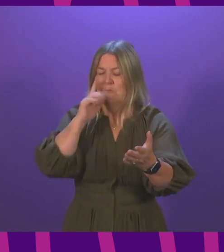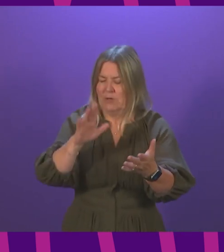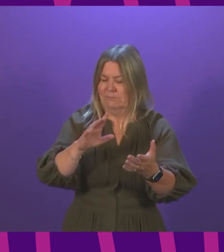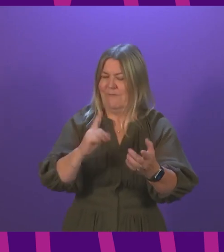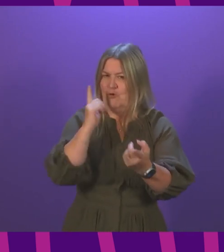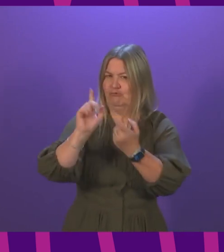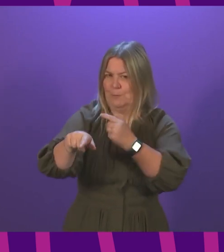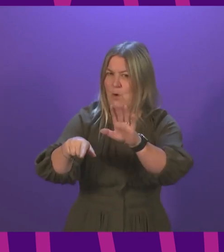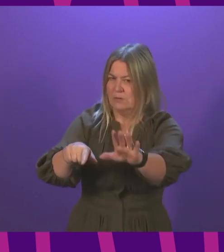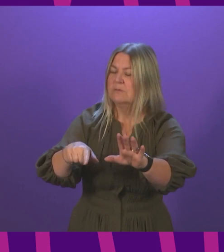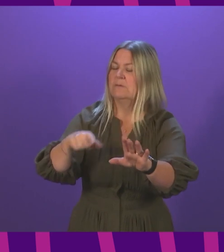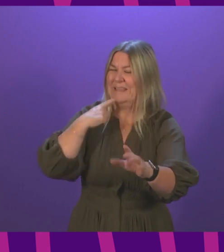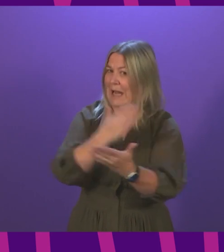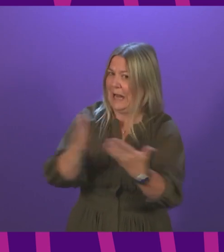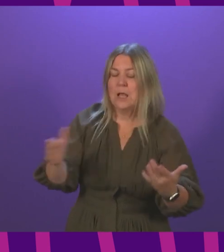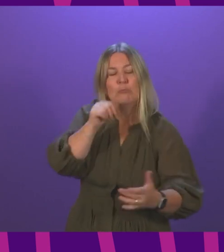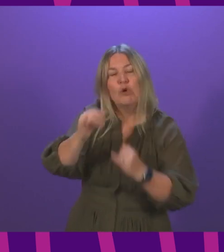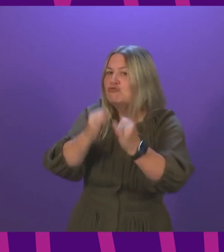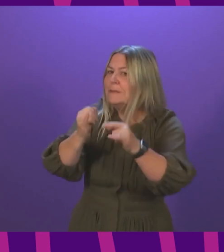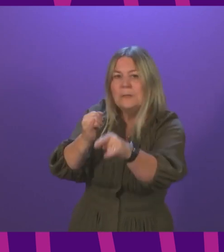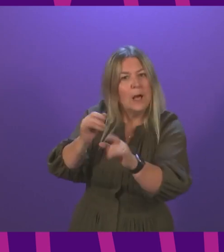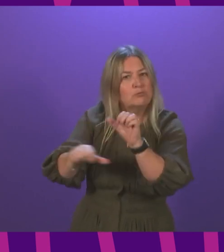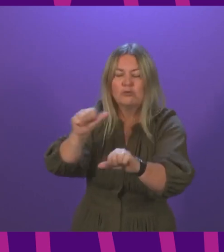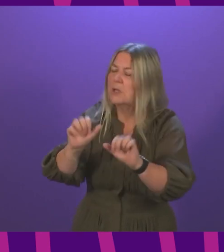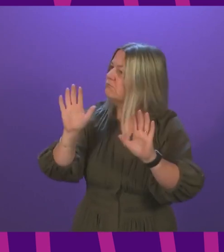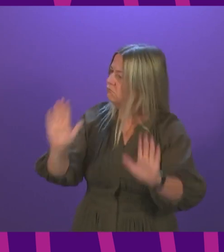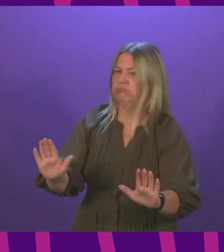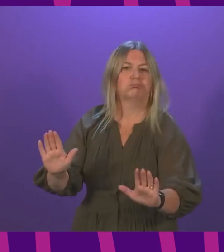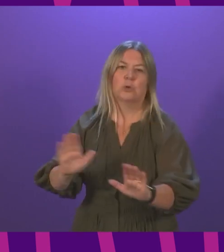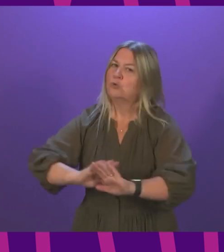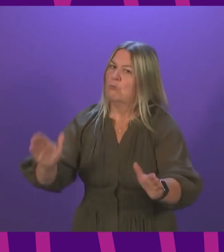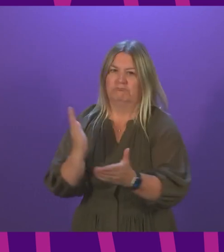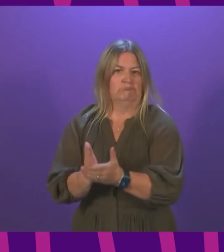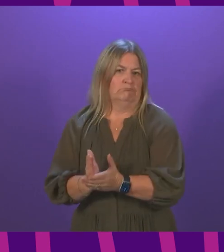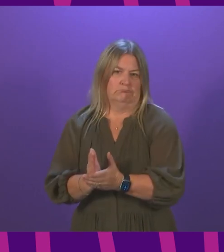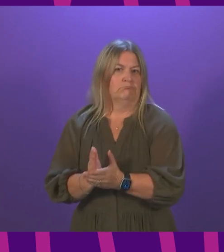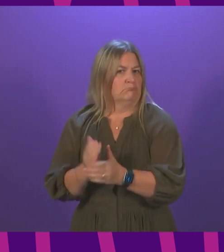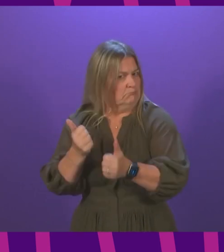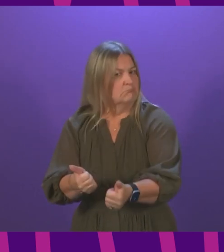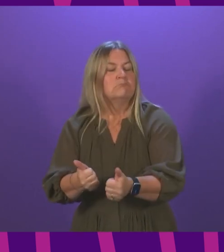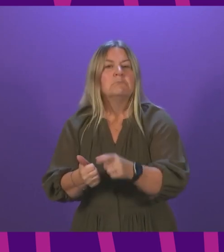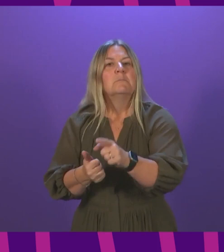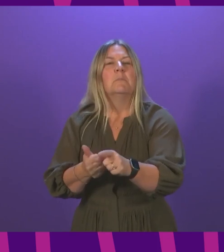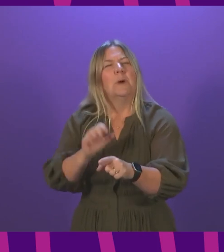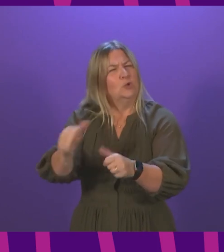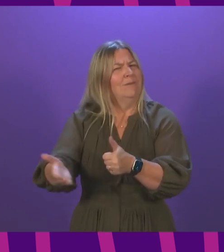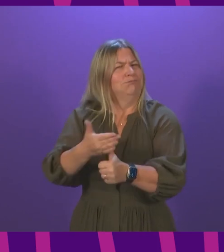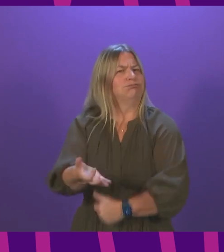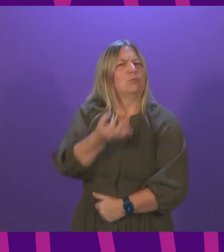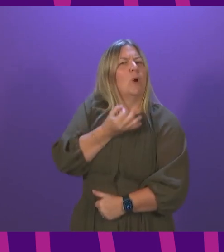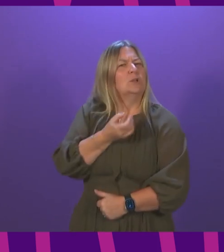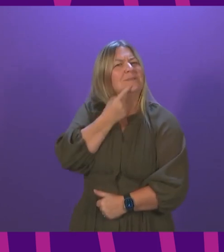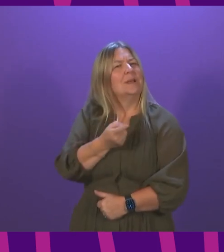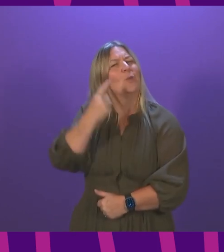answer? I was not criticising the process that Douglas Ross is going through, but in his initial question to me, he said, I think,